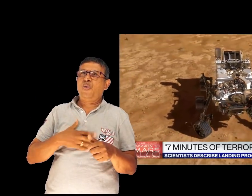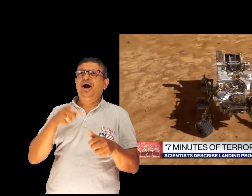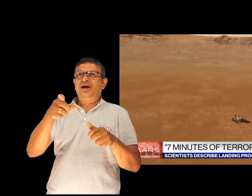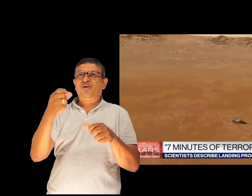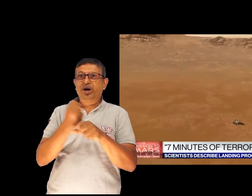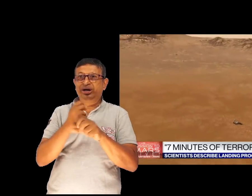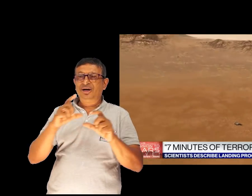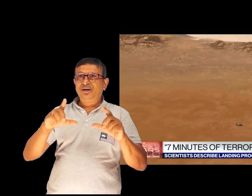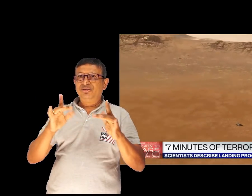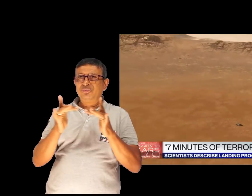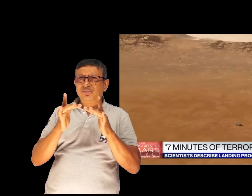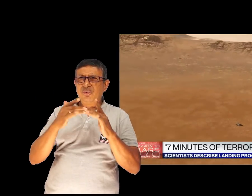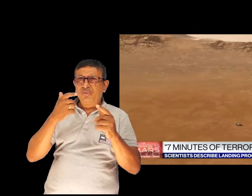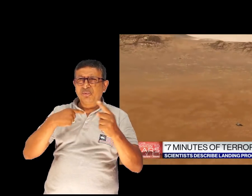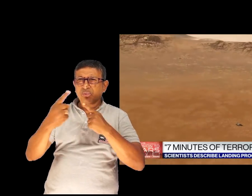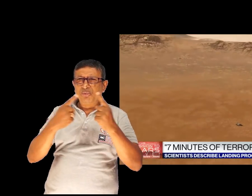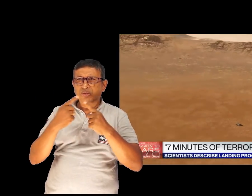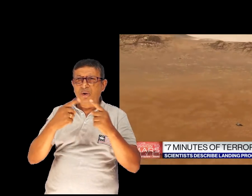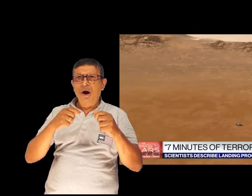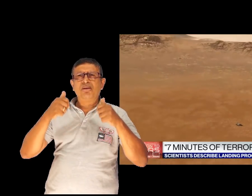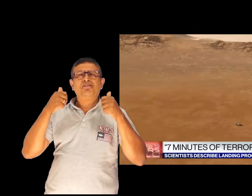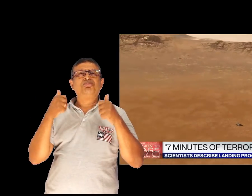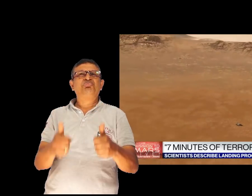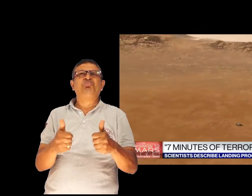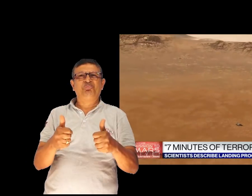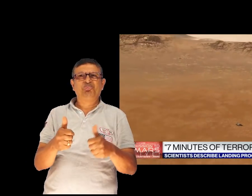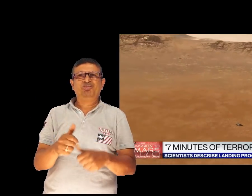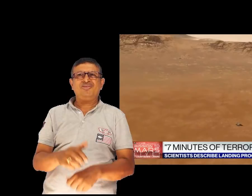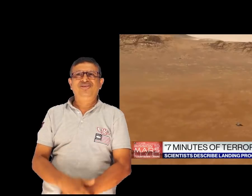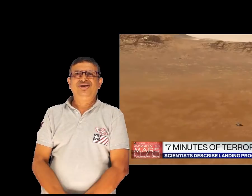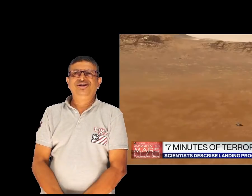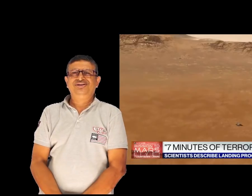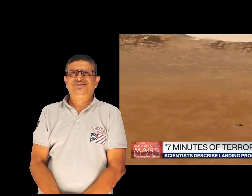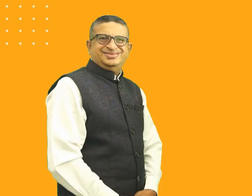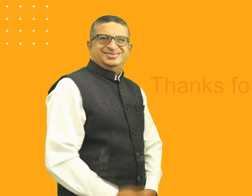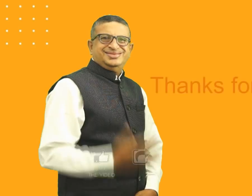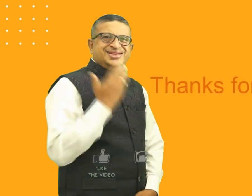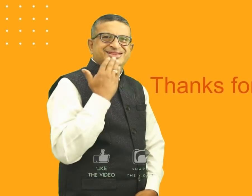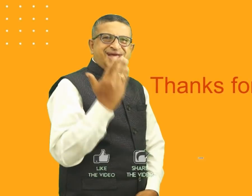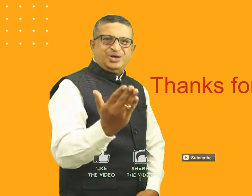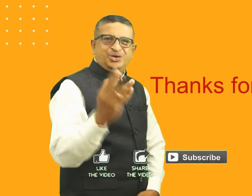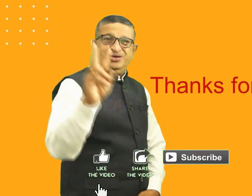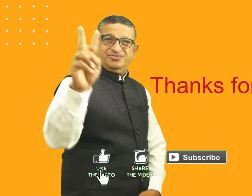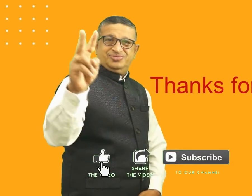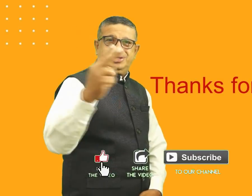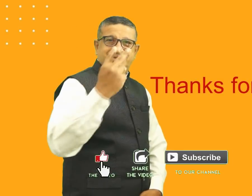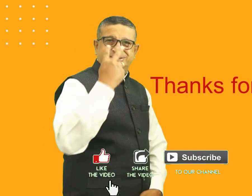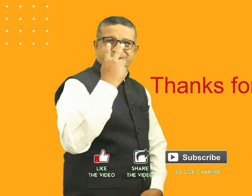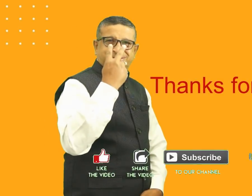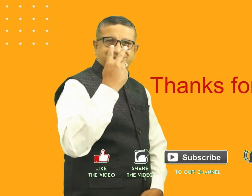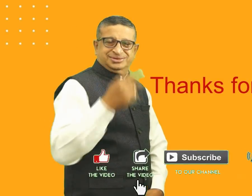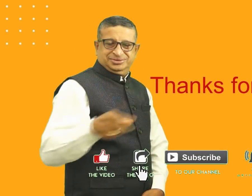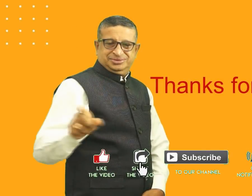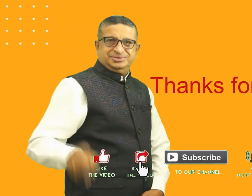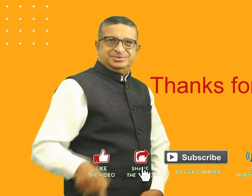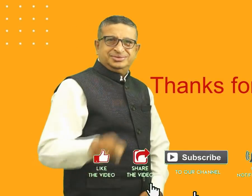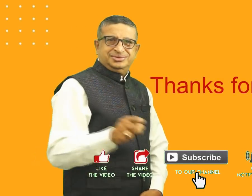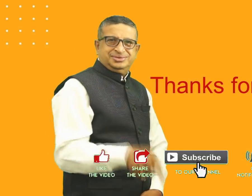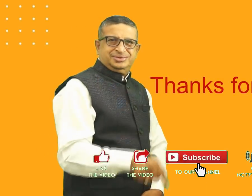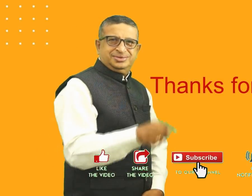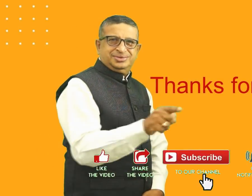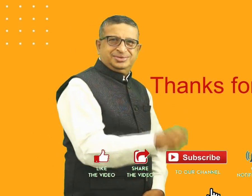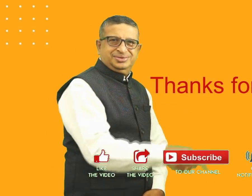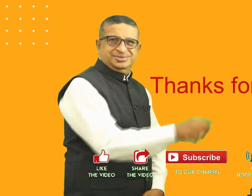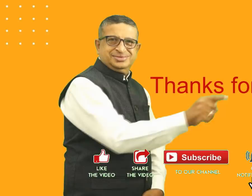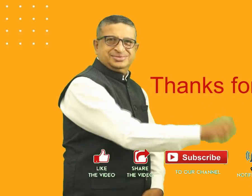like share